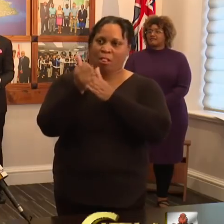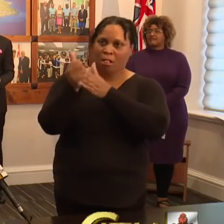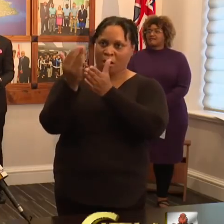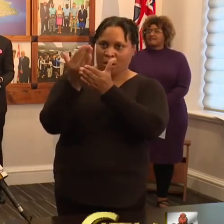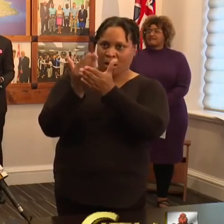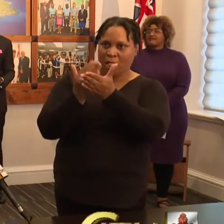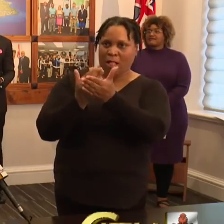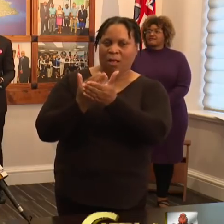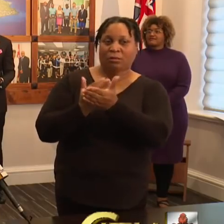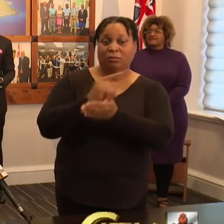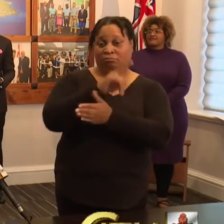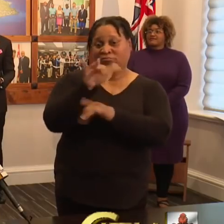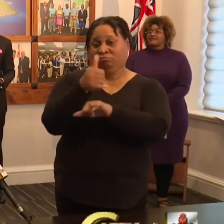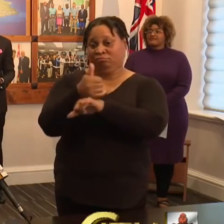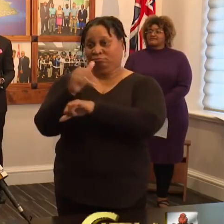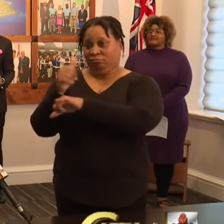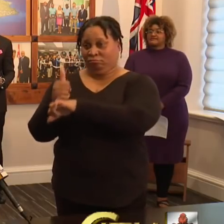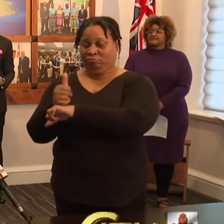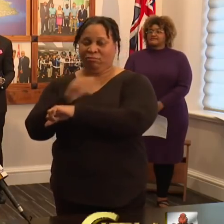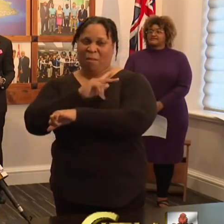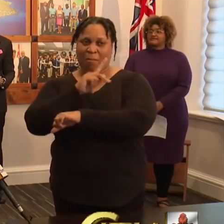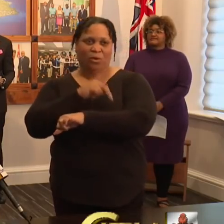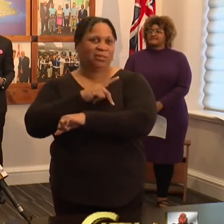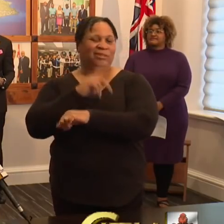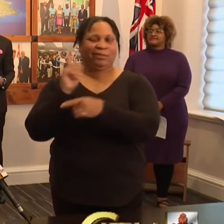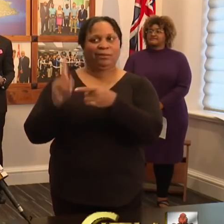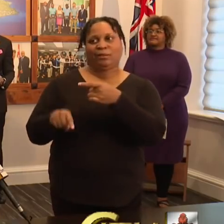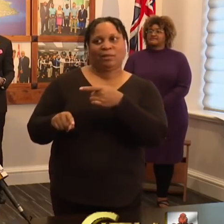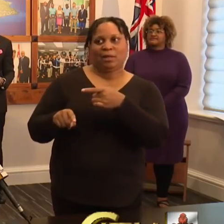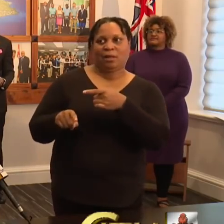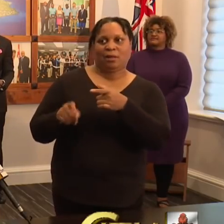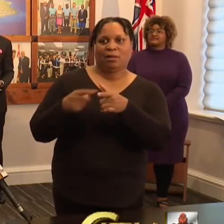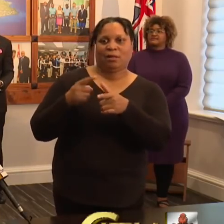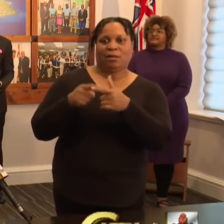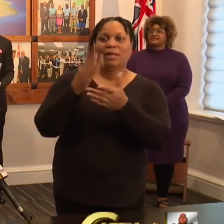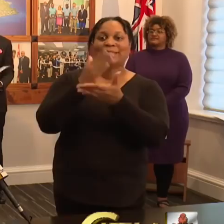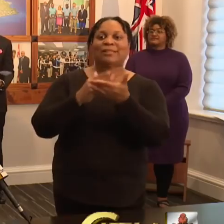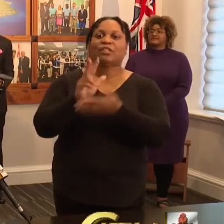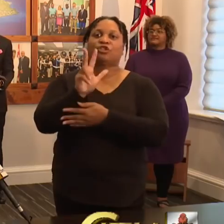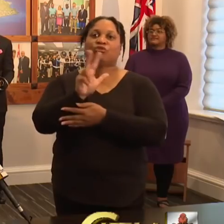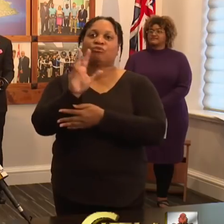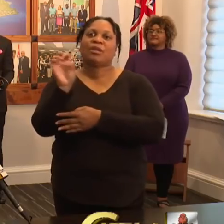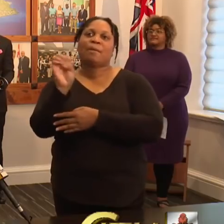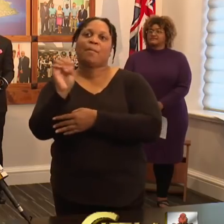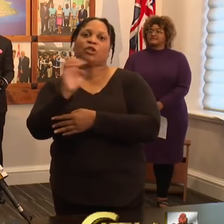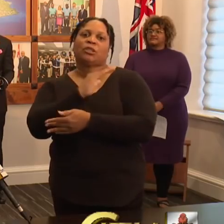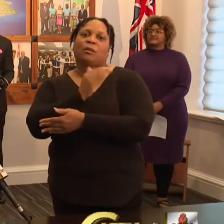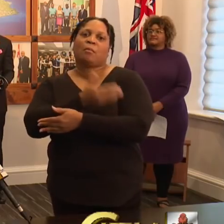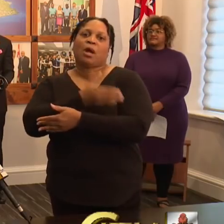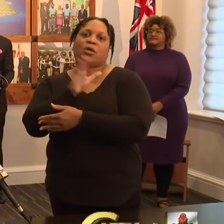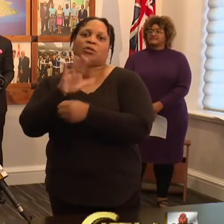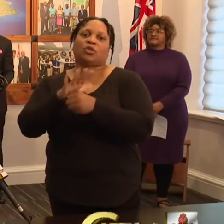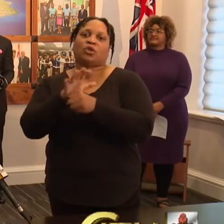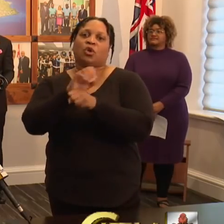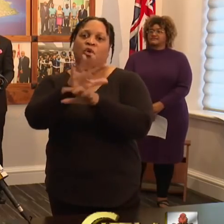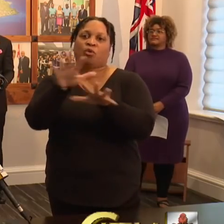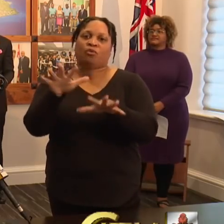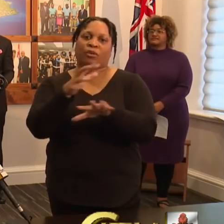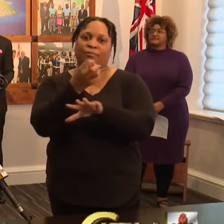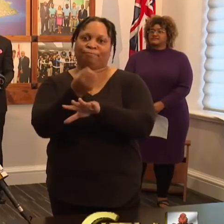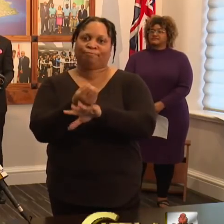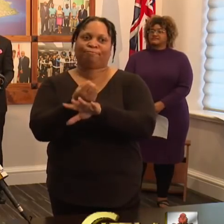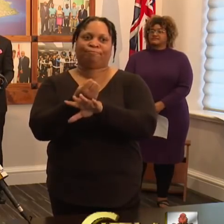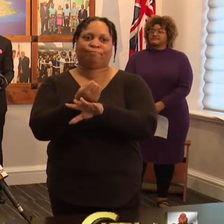make those arrangements personally. If they cannot do so, Section 3 of the Emergency Powers COVID Shelton Place